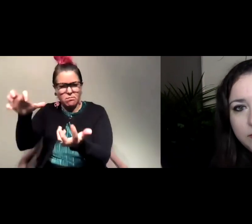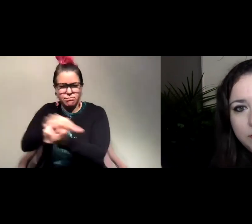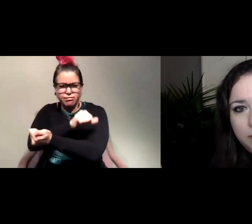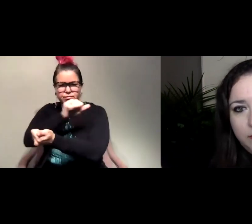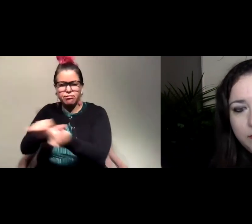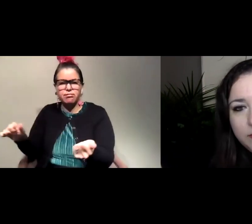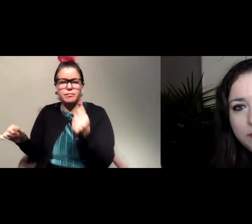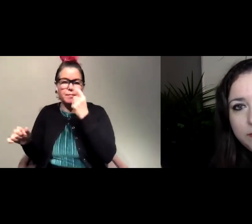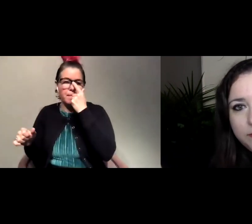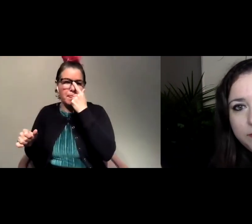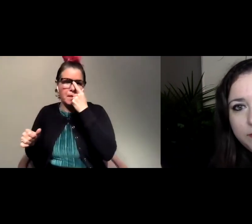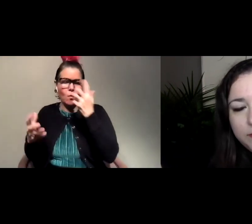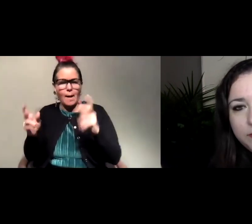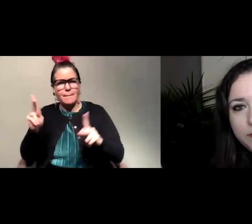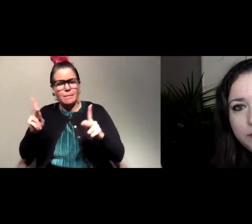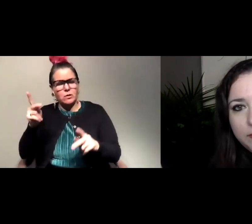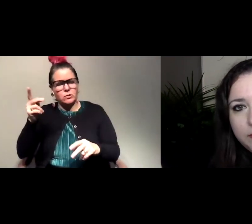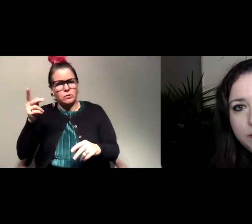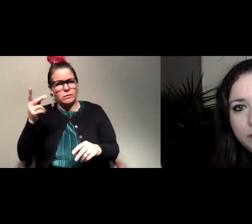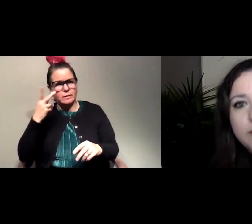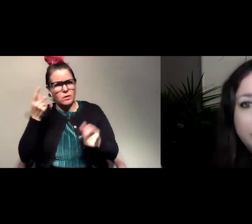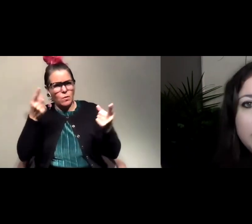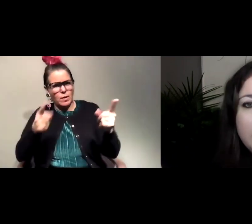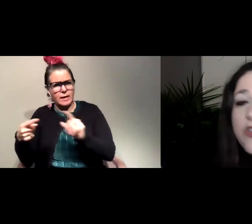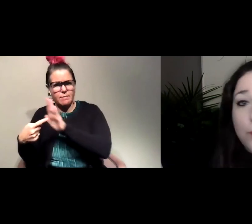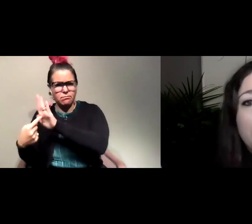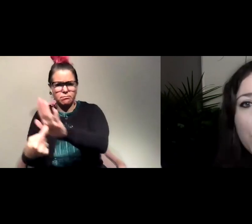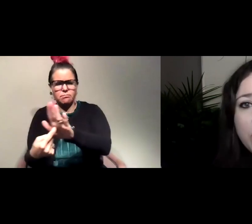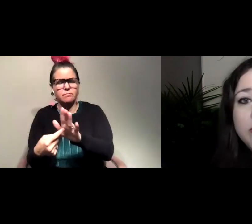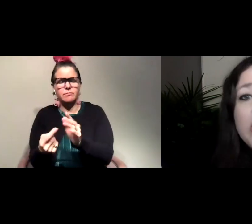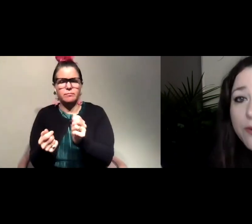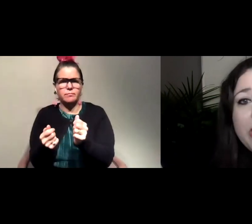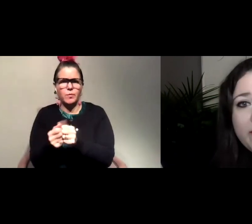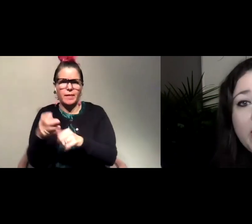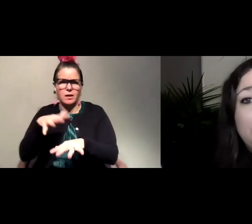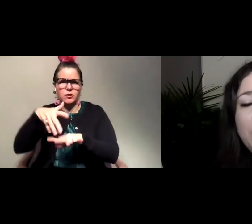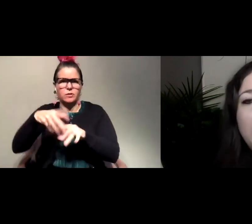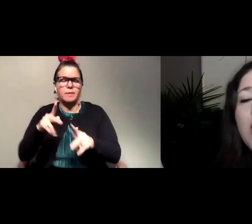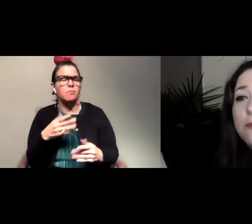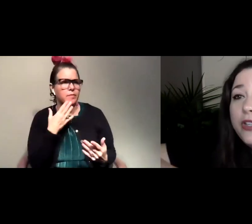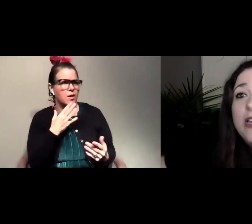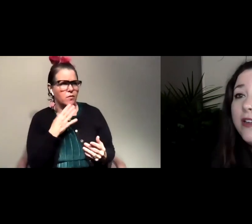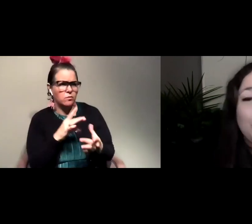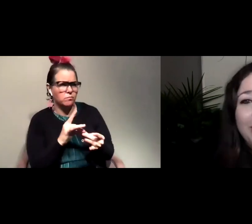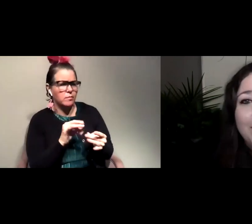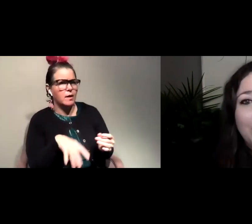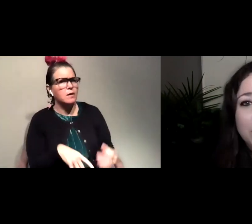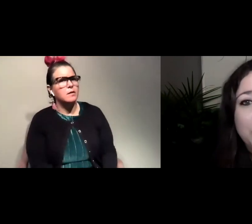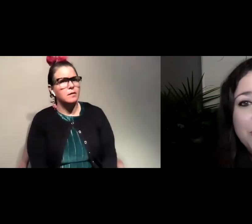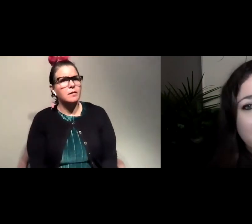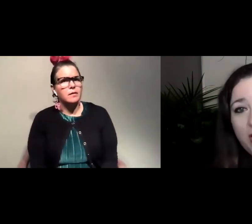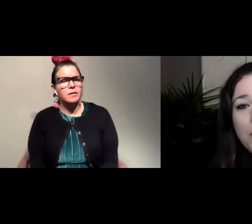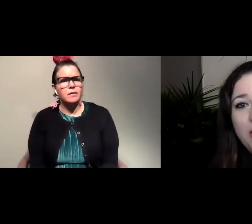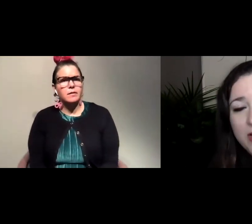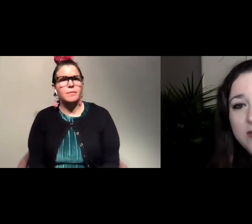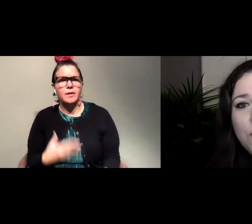Um, so just would want people to see what's happening. That's super important. Thank you for bringing that up. Um, really, I'm really glad that that was